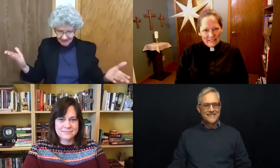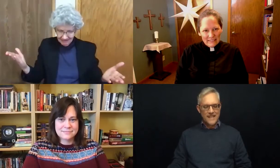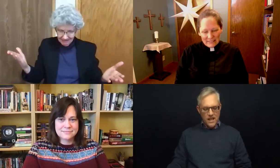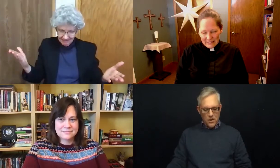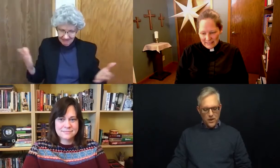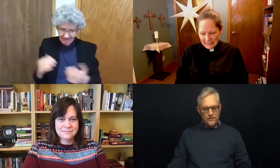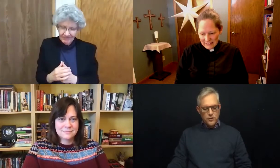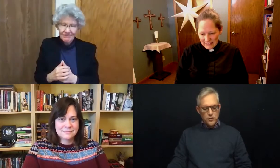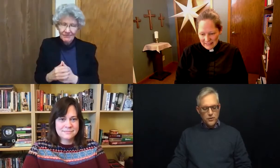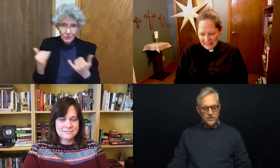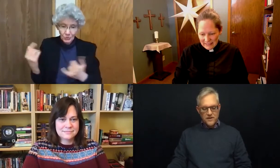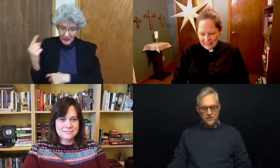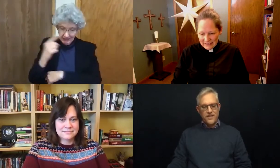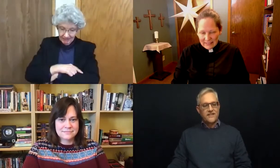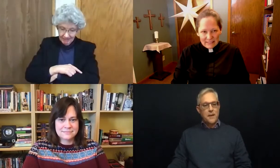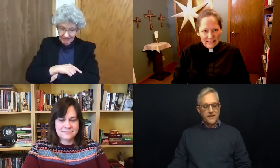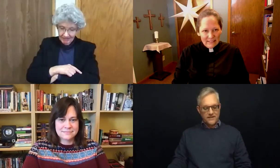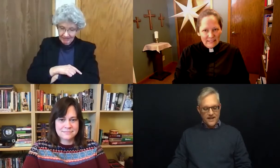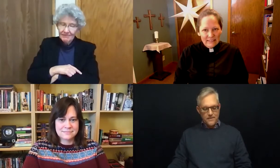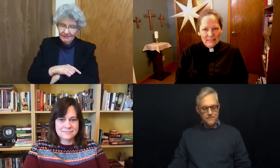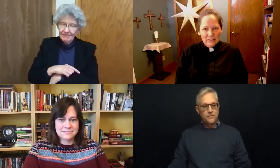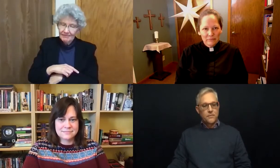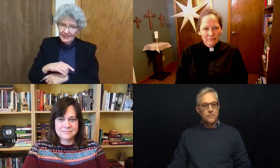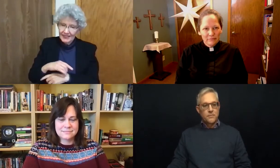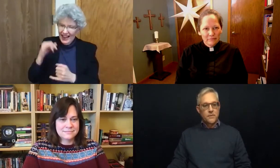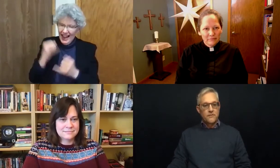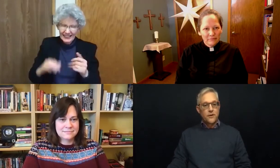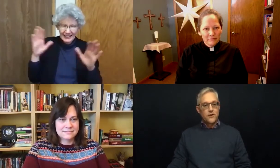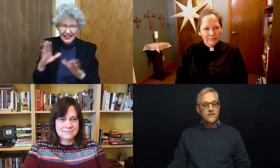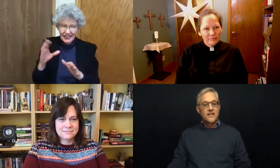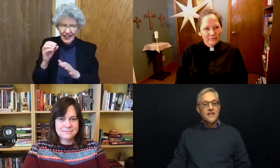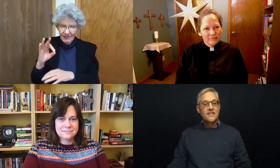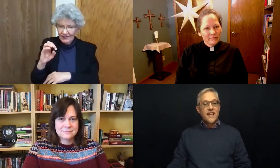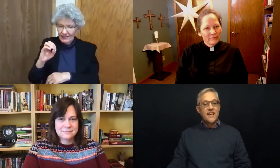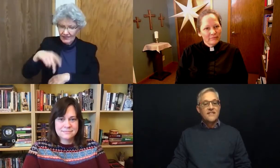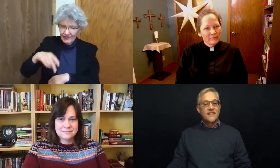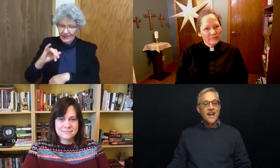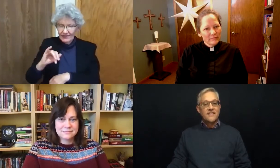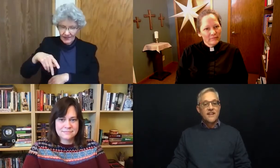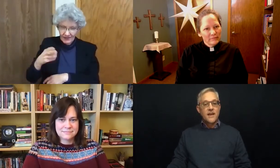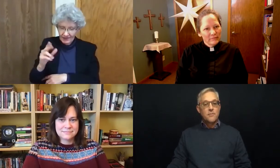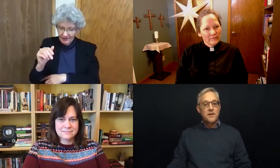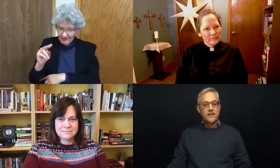We have two special things happening today. First, today is the last Sunday of Epiphany.